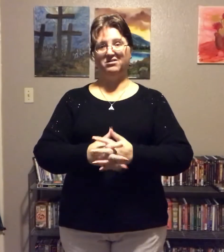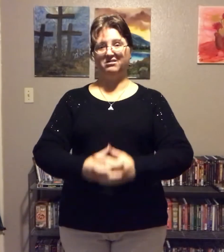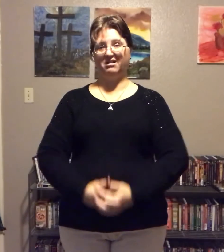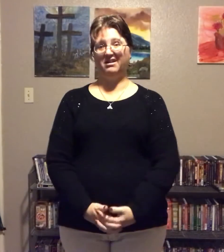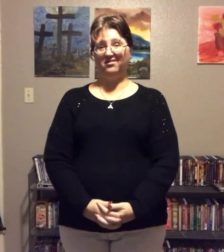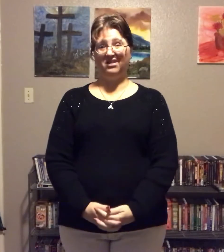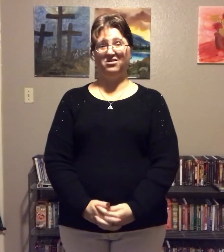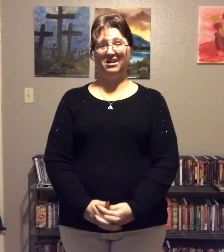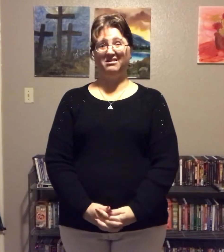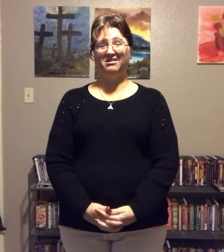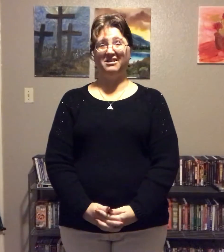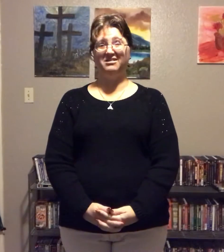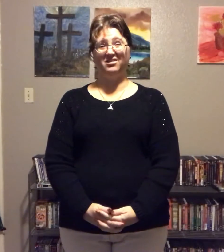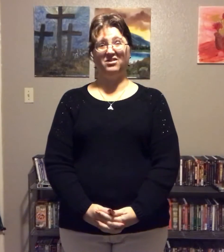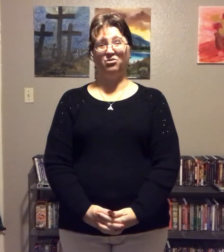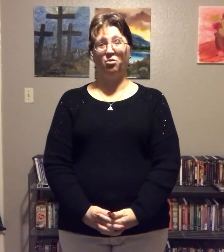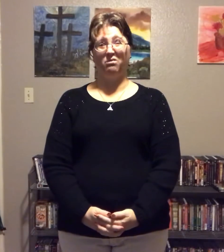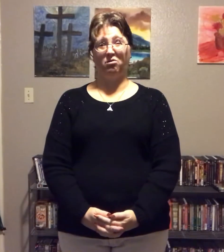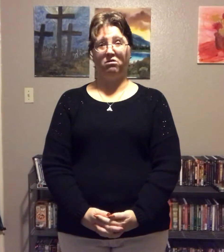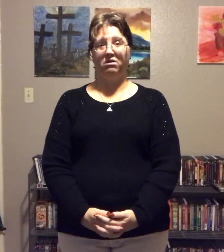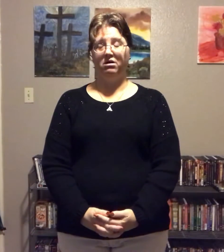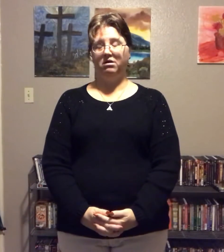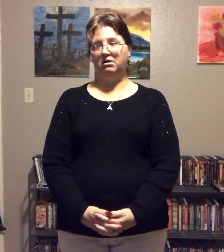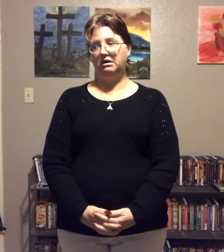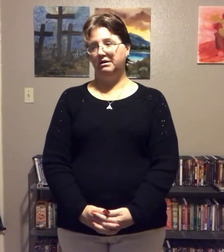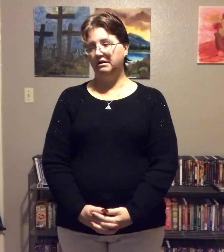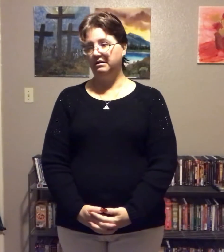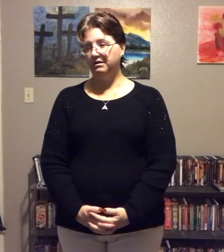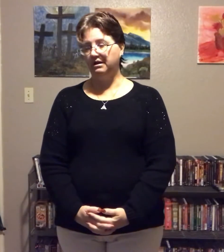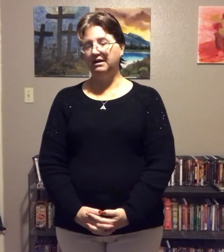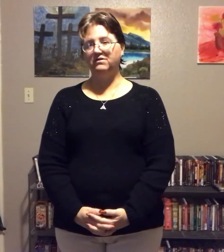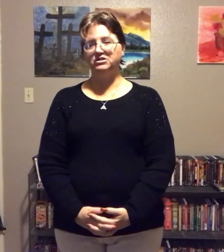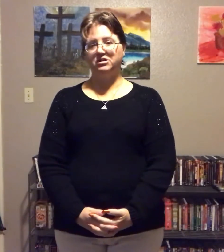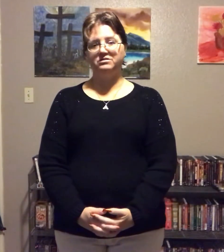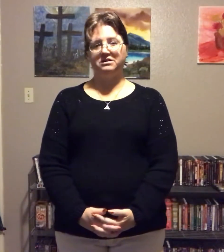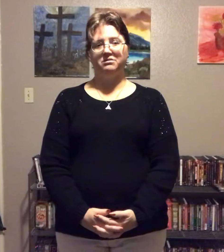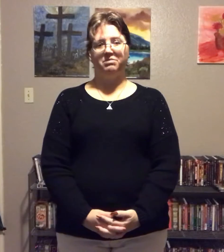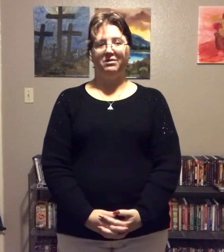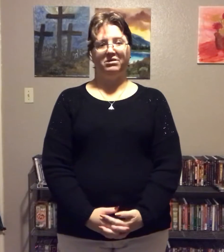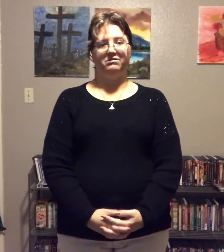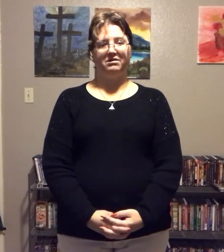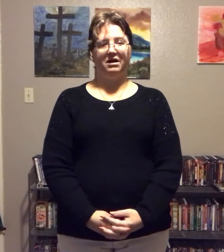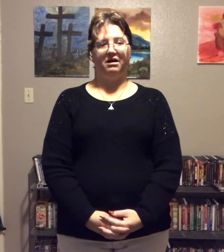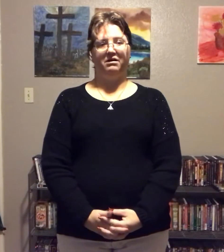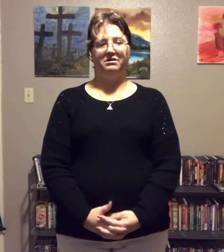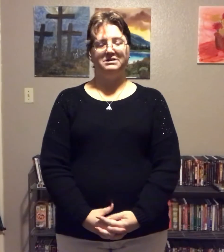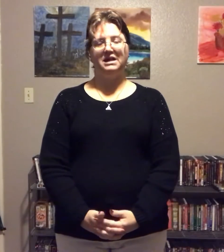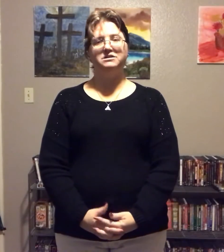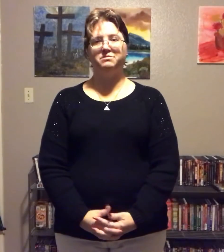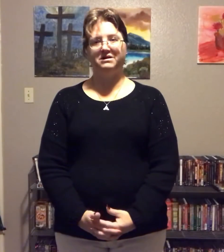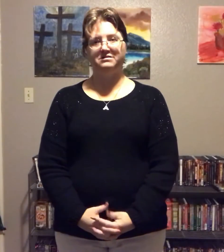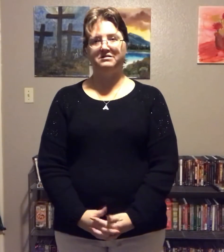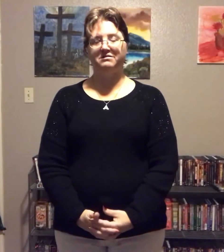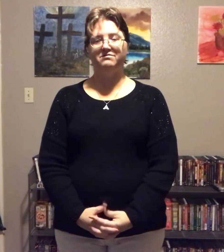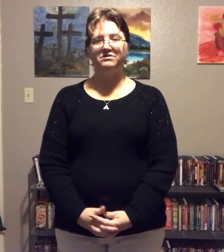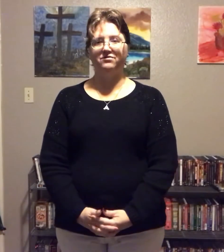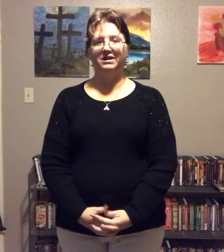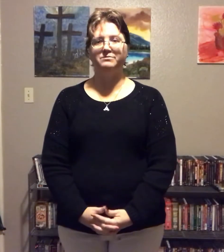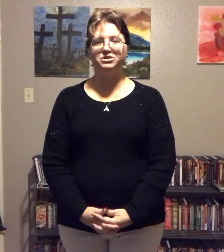Give it a shot. Have you ever tasted that stuff? It's horrible. It even shows that a baby's taste buds isn't developed